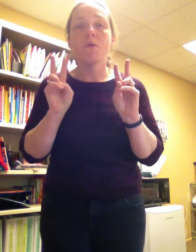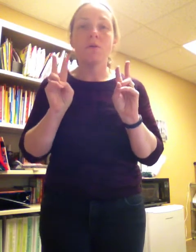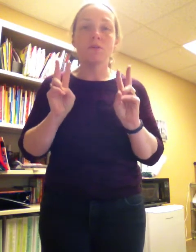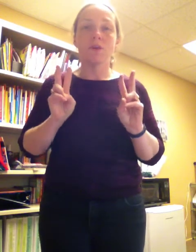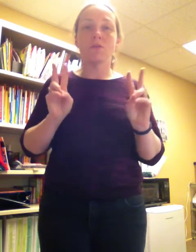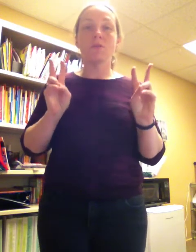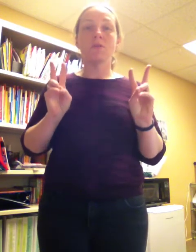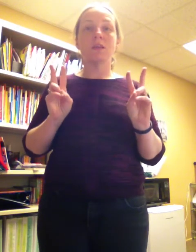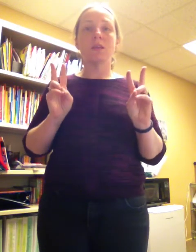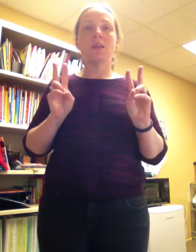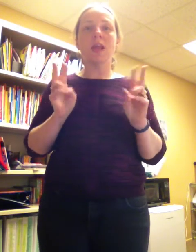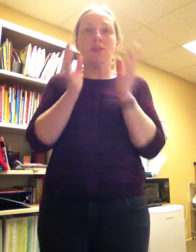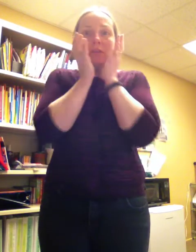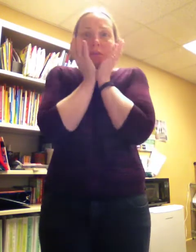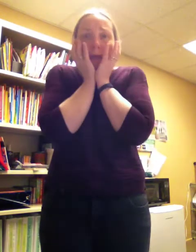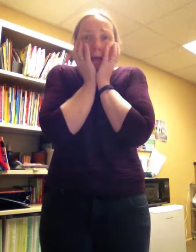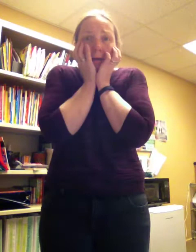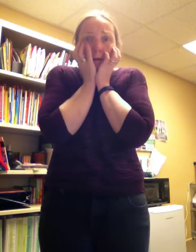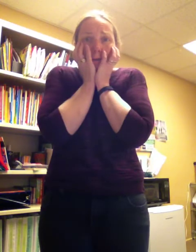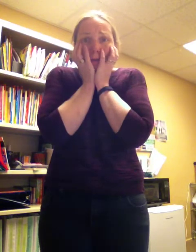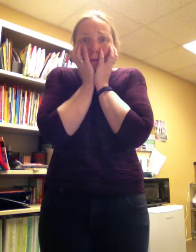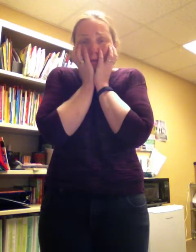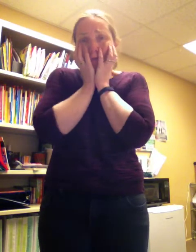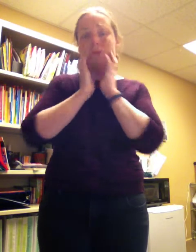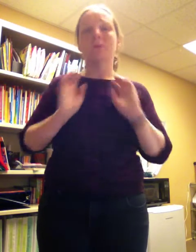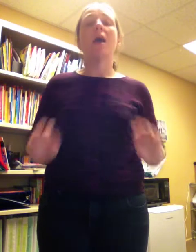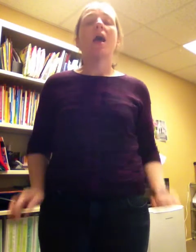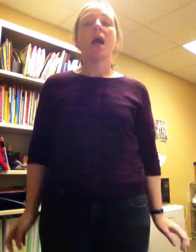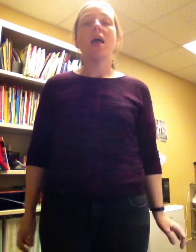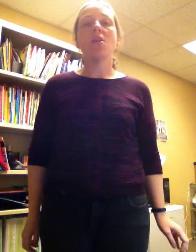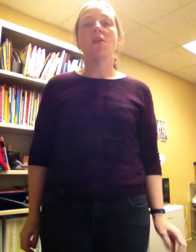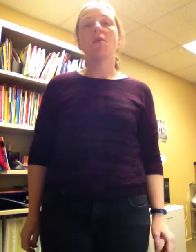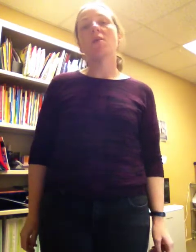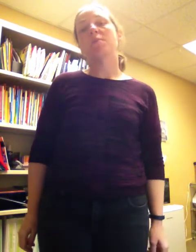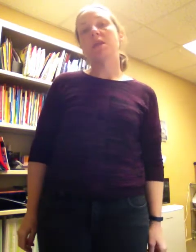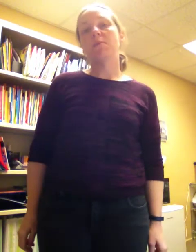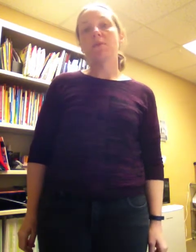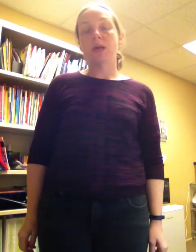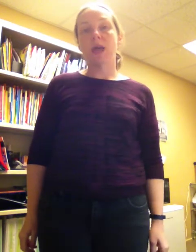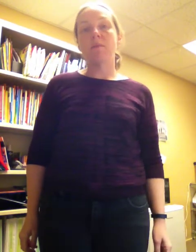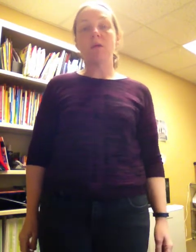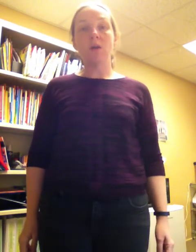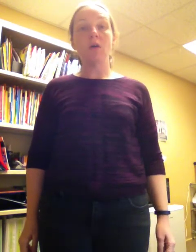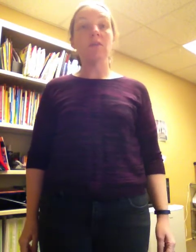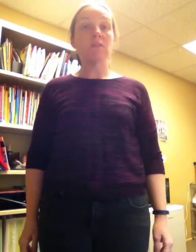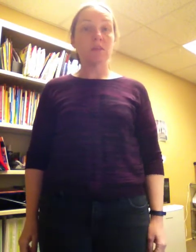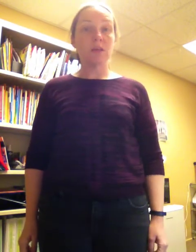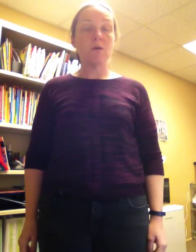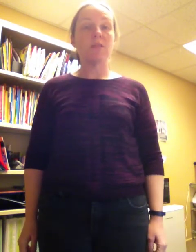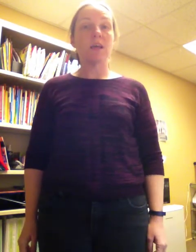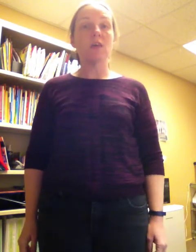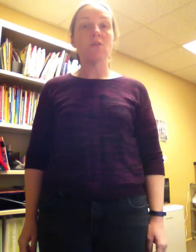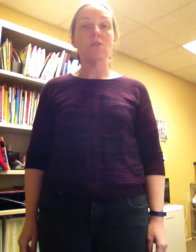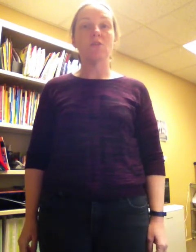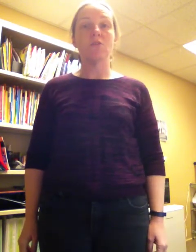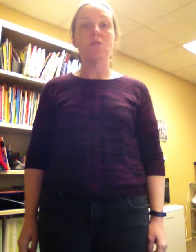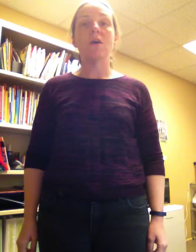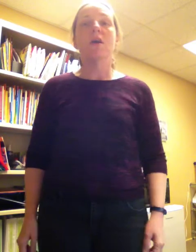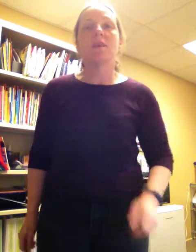dinosaurs in a cage, the scariest in the zoo, and all the people came along to see what they could do. They